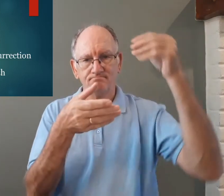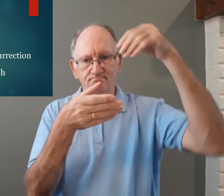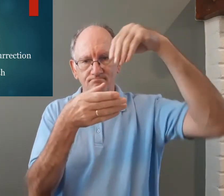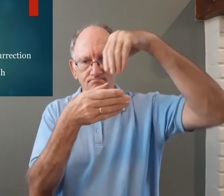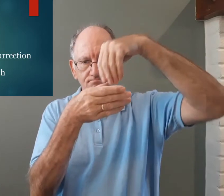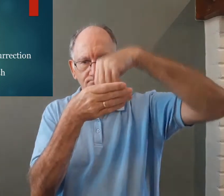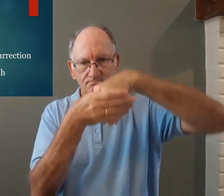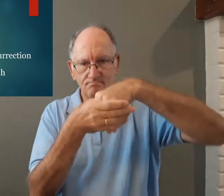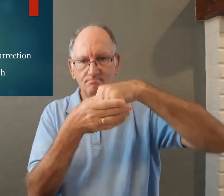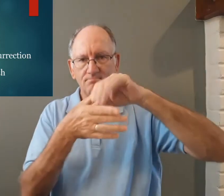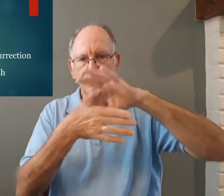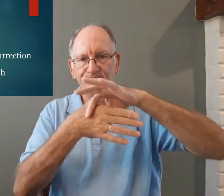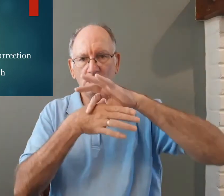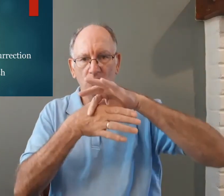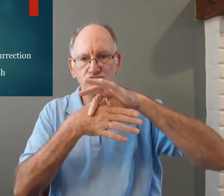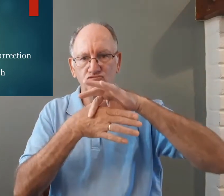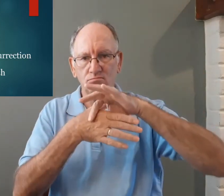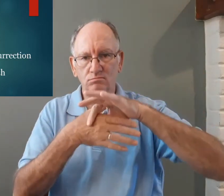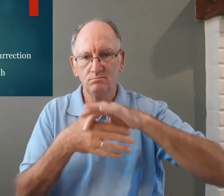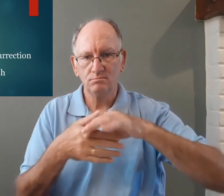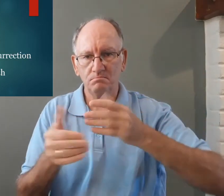Jesus needed to come in the flesh